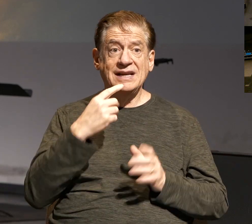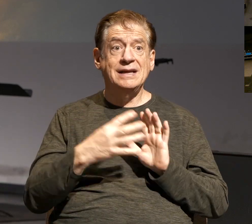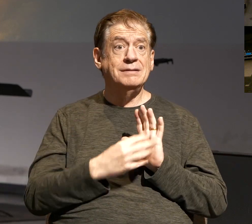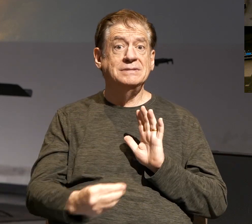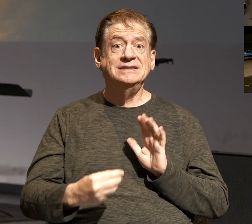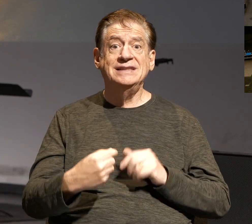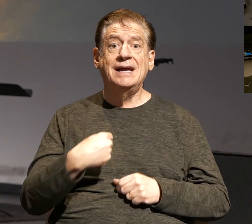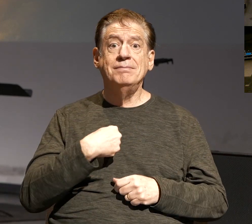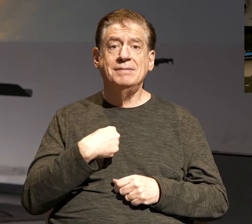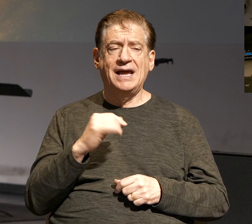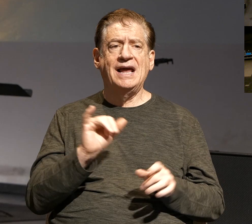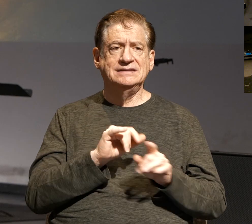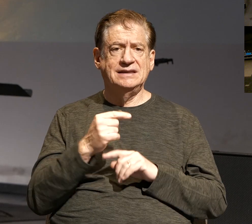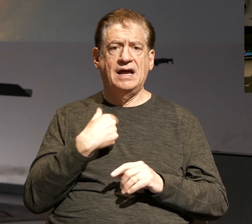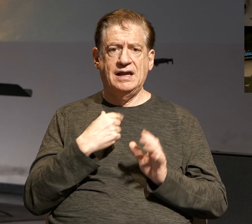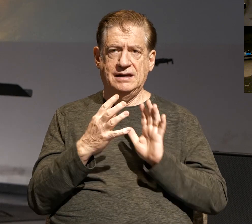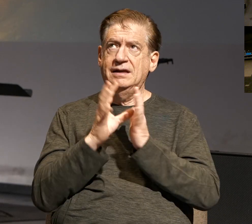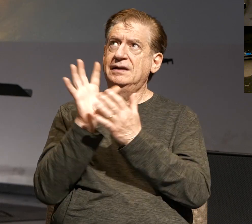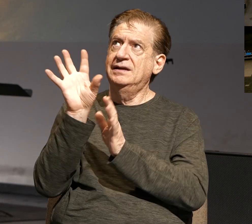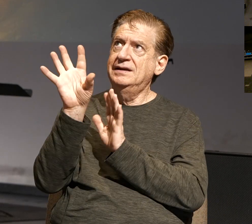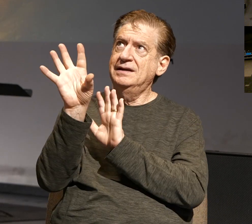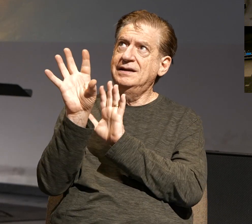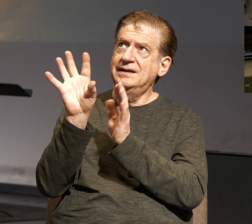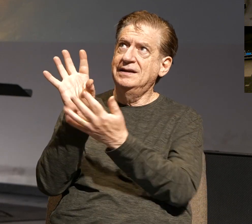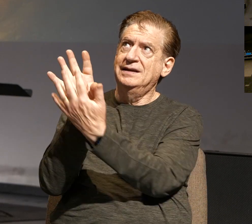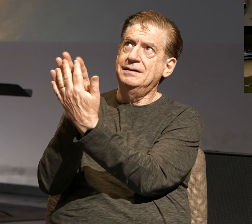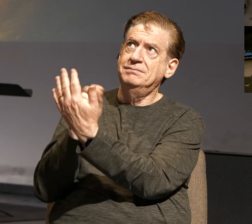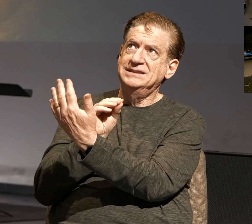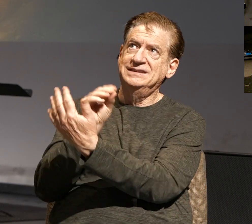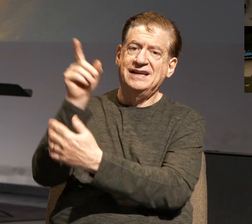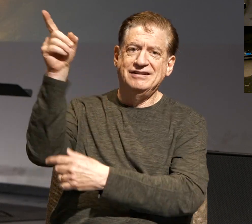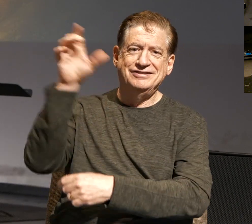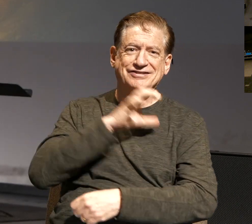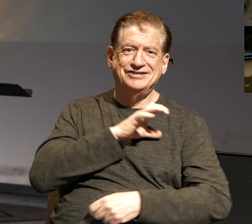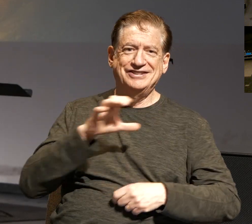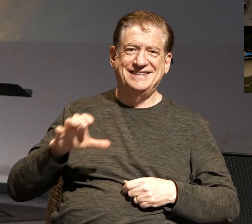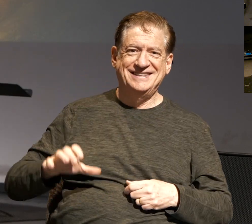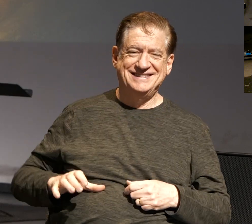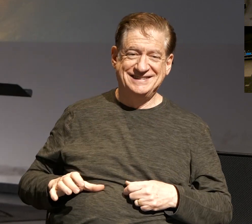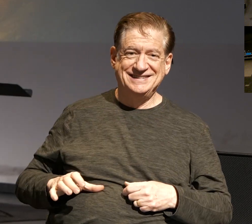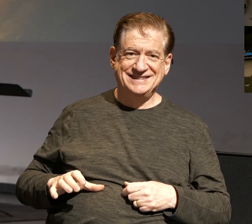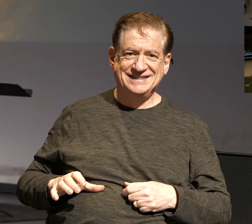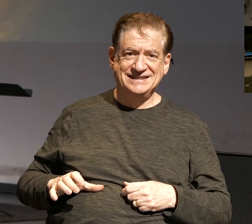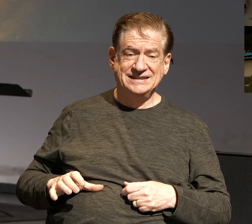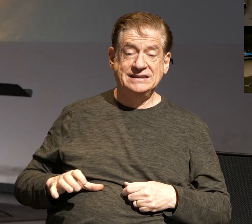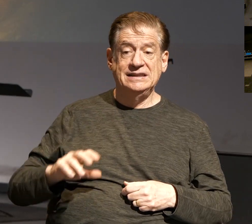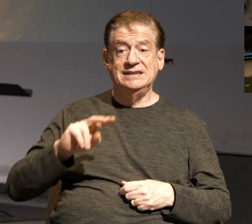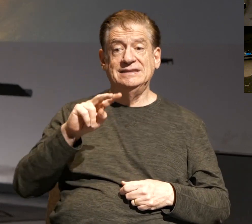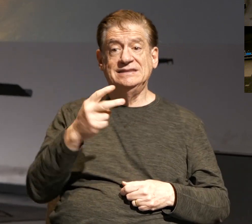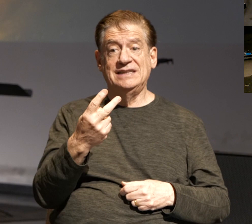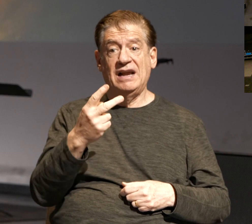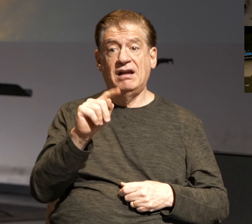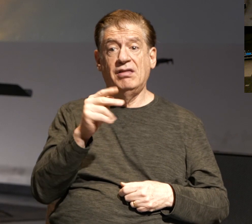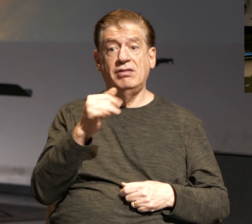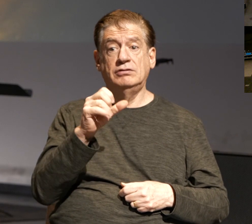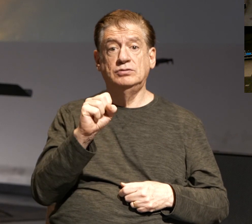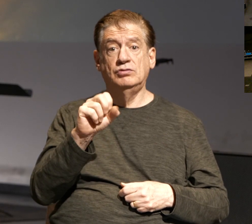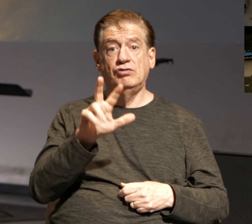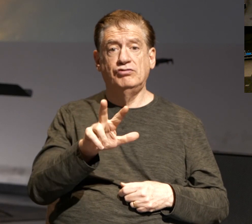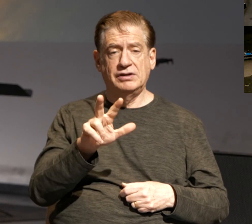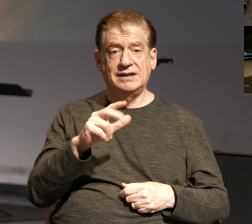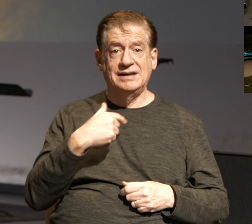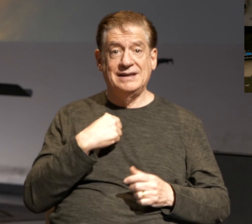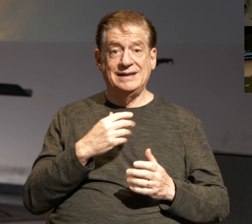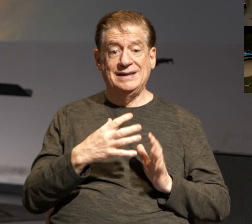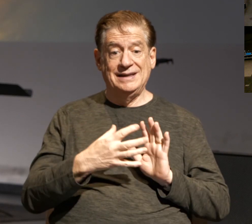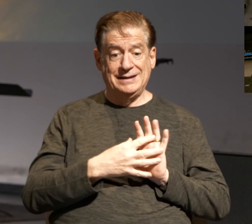me as I imitate Christ. And in 2 Thessalonians 3, imitate me as I